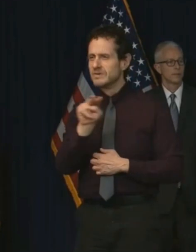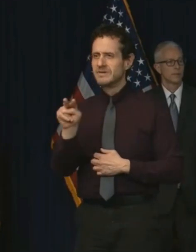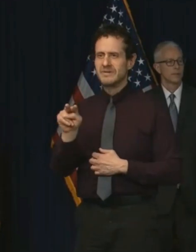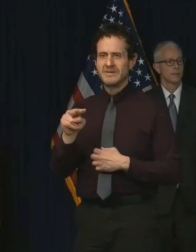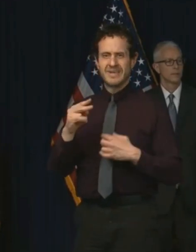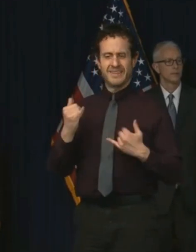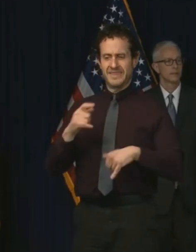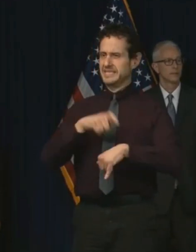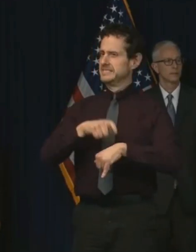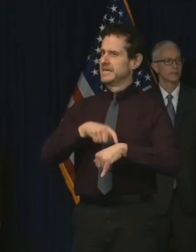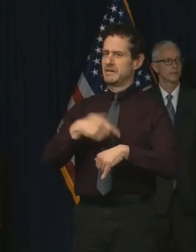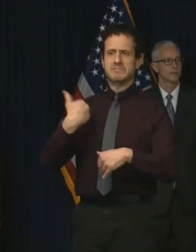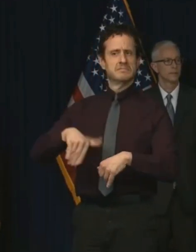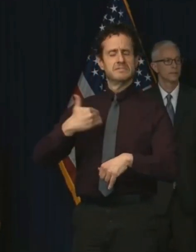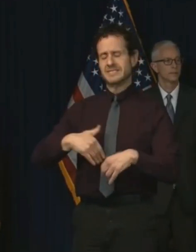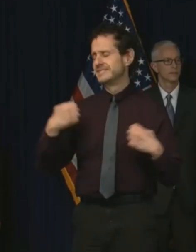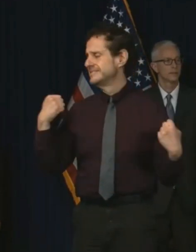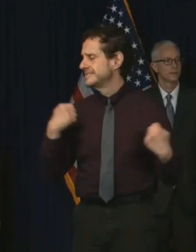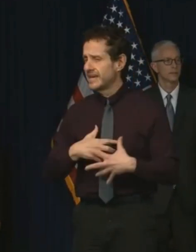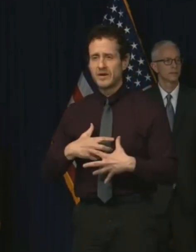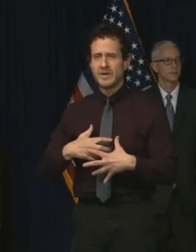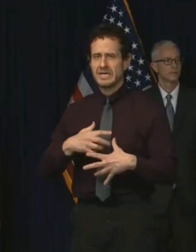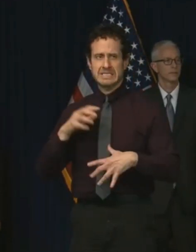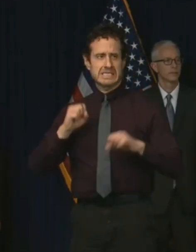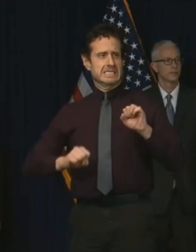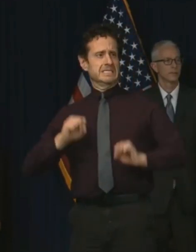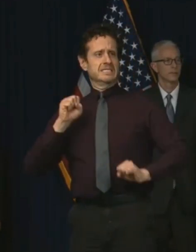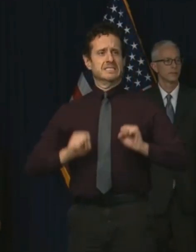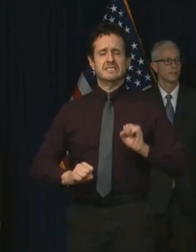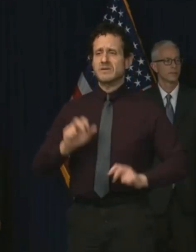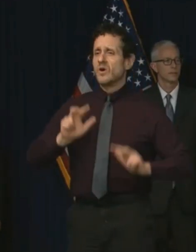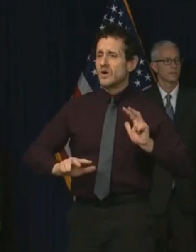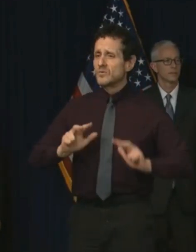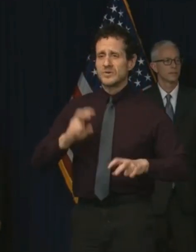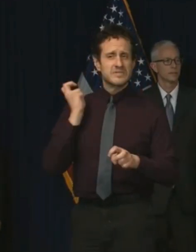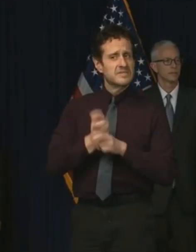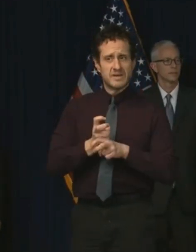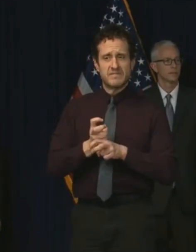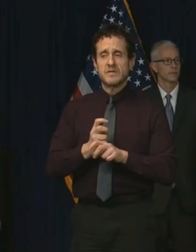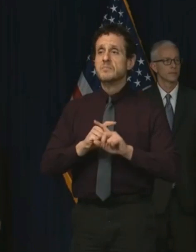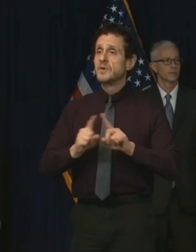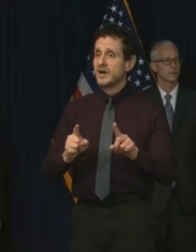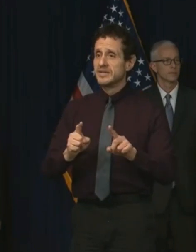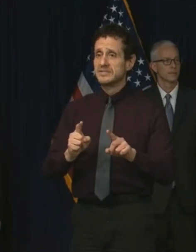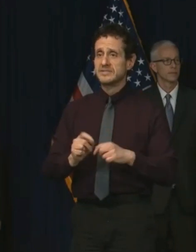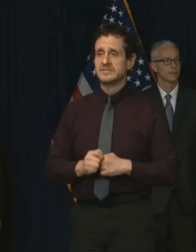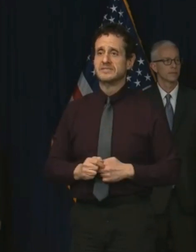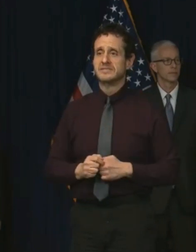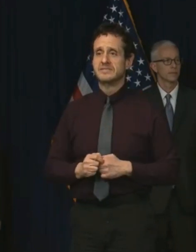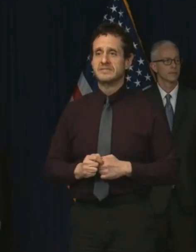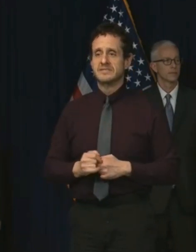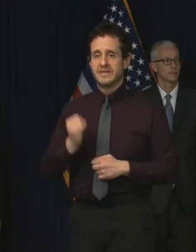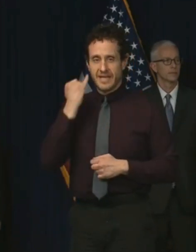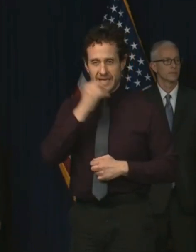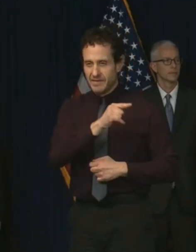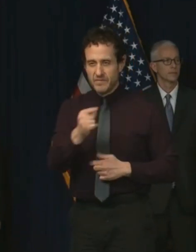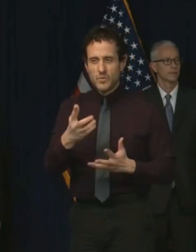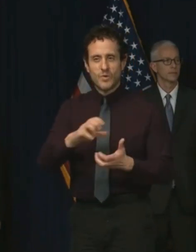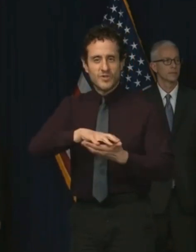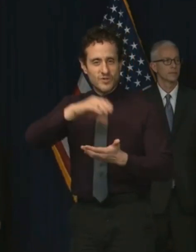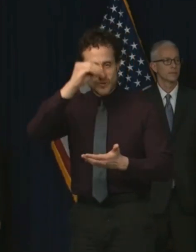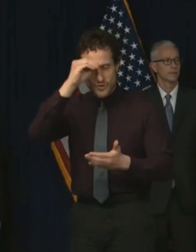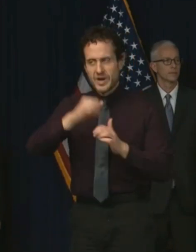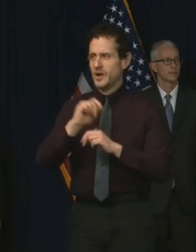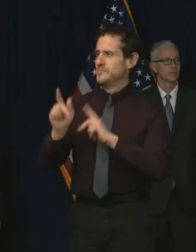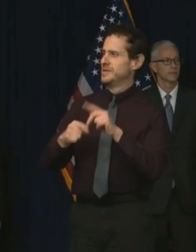you're living in. Yes, it's scary and it's uncertain and it's difficult. But if you're looking for a lesson in the fundamental goodness